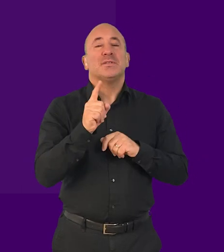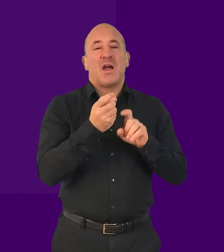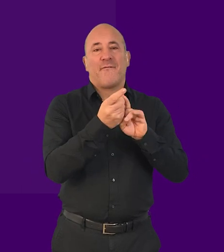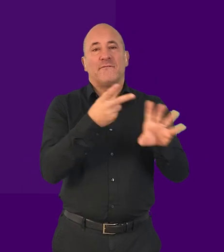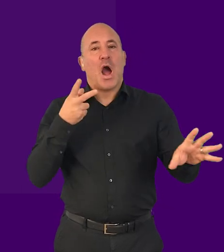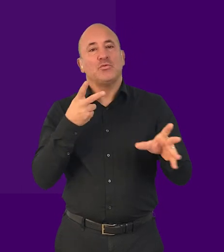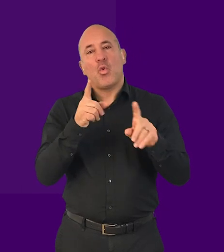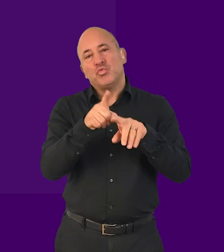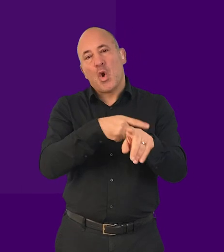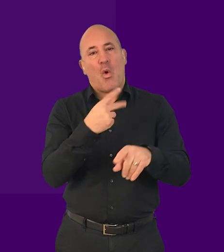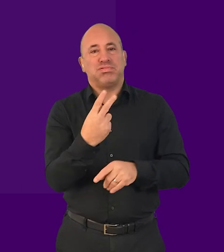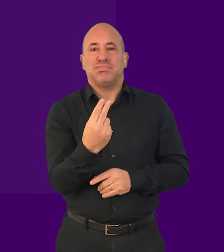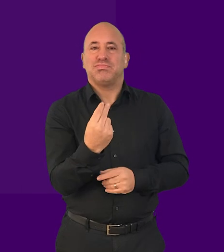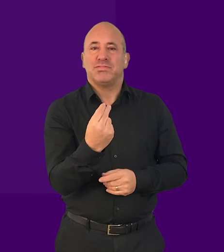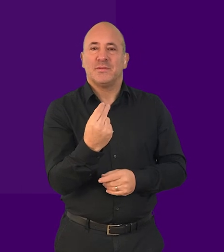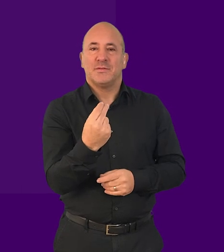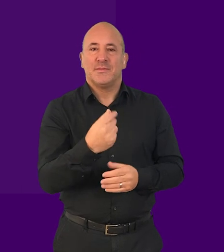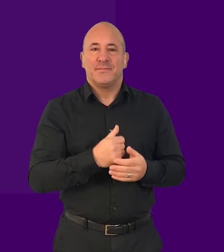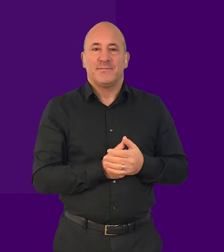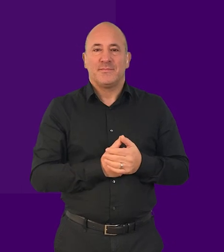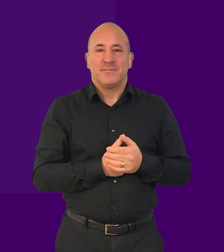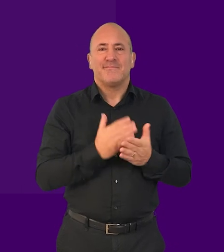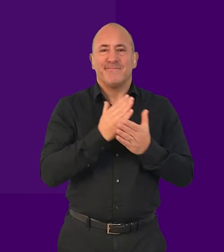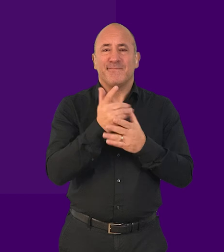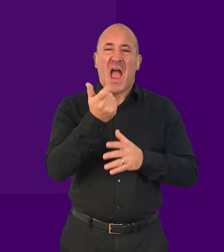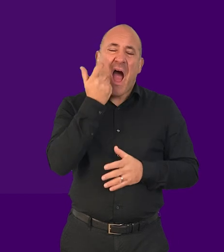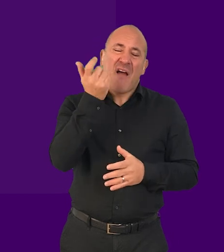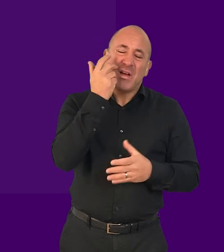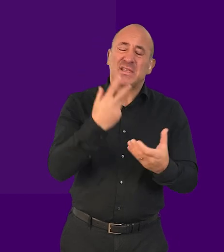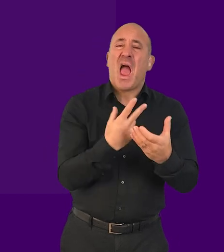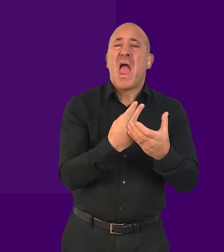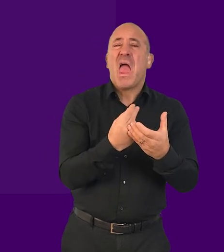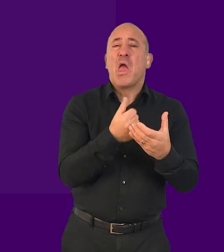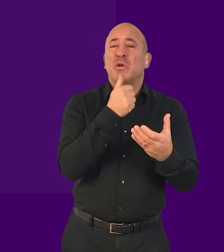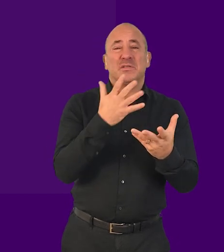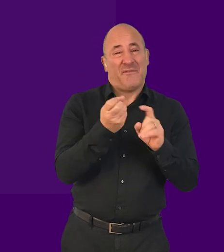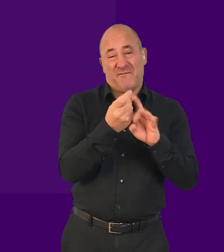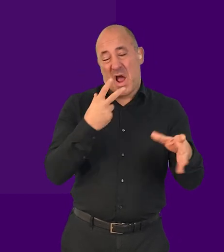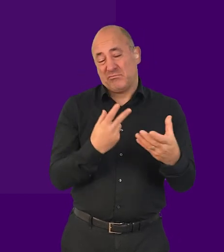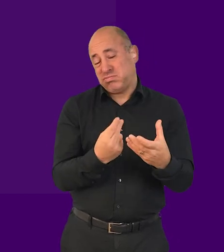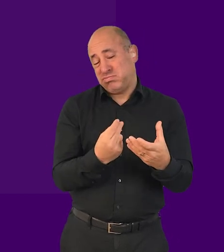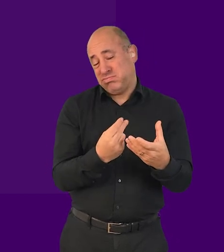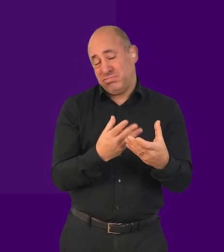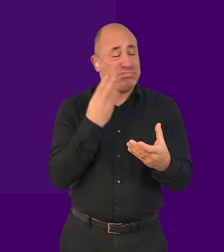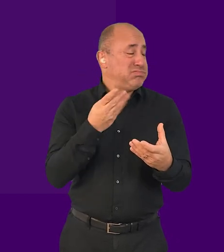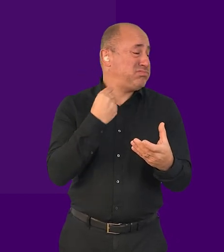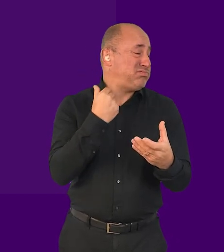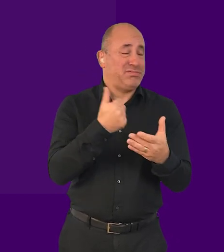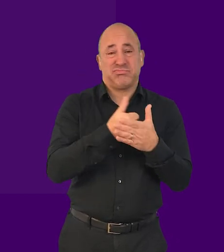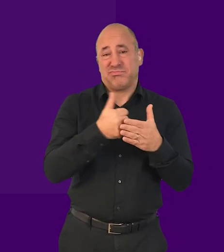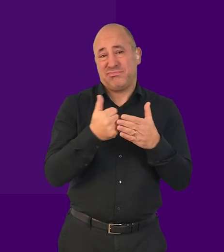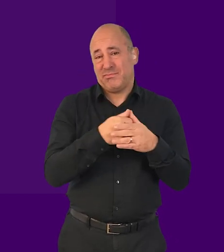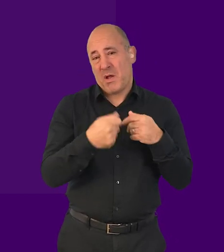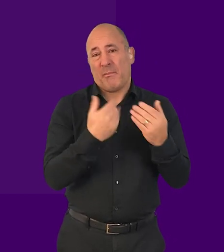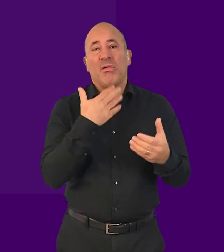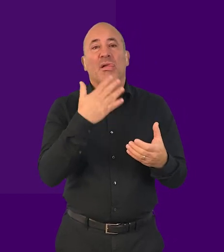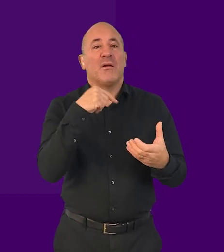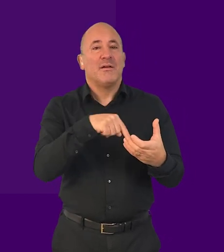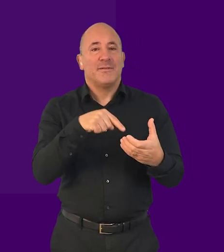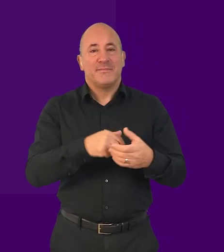output. Many people who use screen readers on a daily basis listen to the speech output very fast. This is